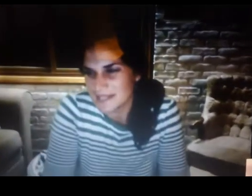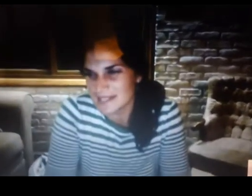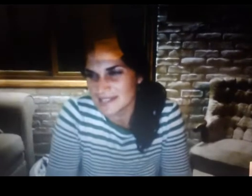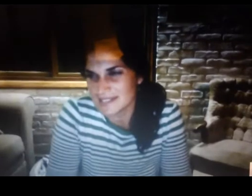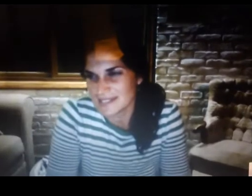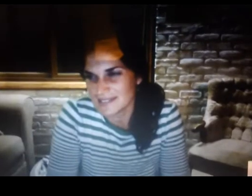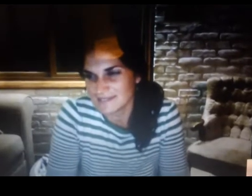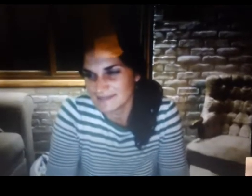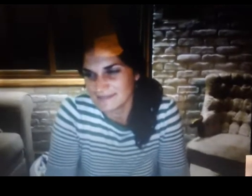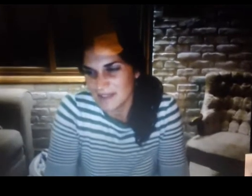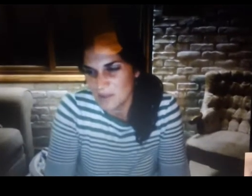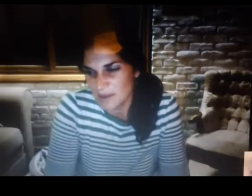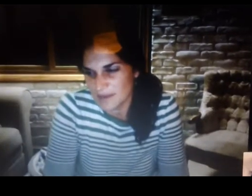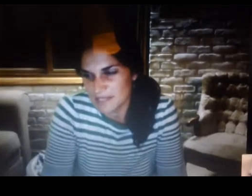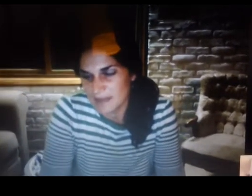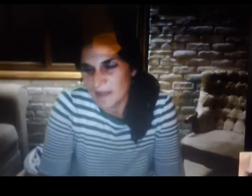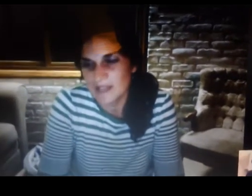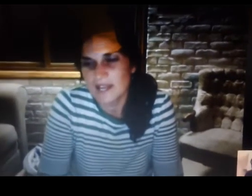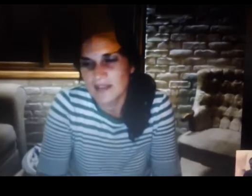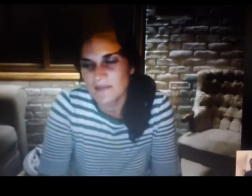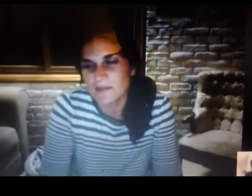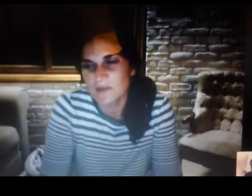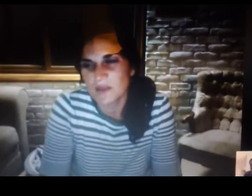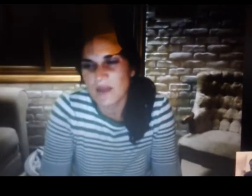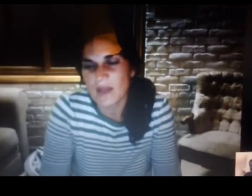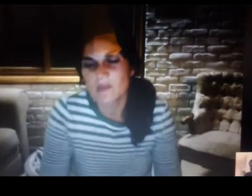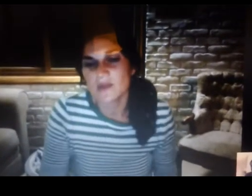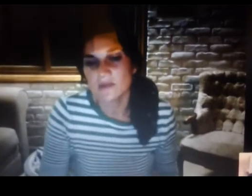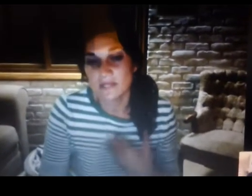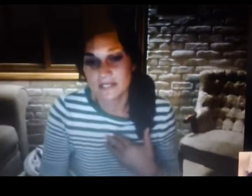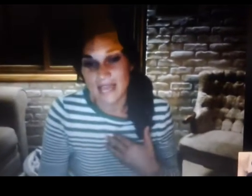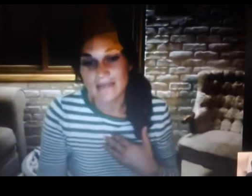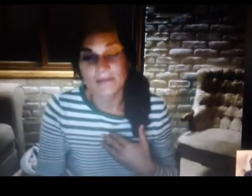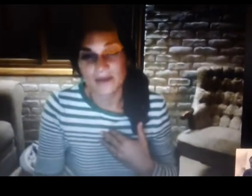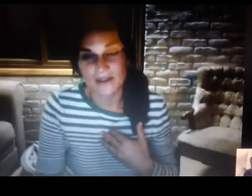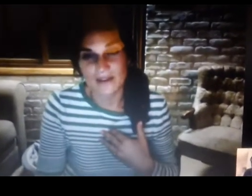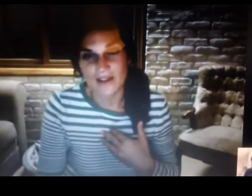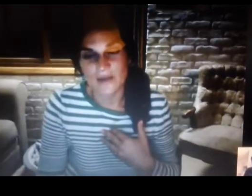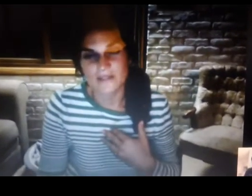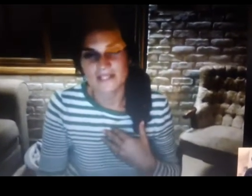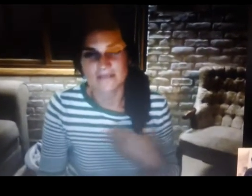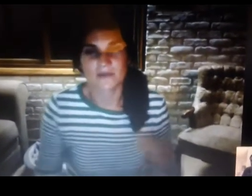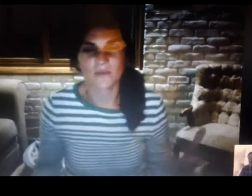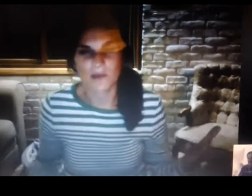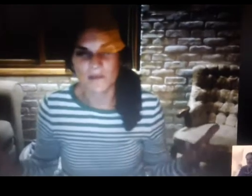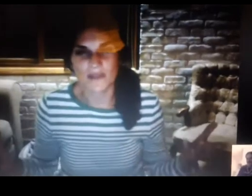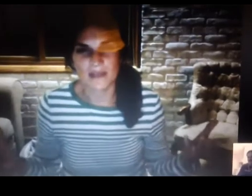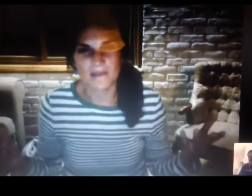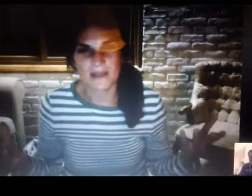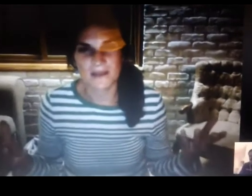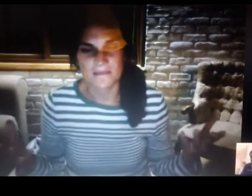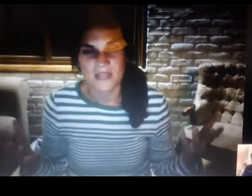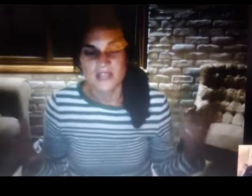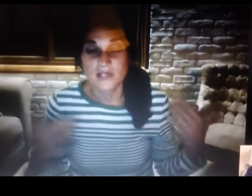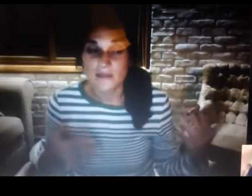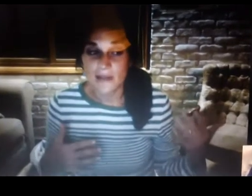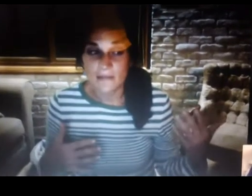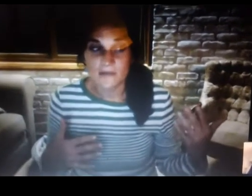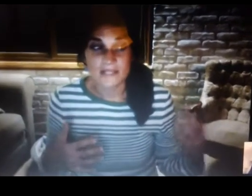and we had good time i taught everybody we are we do a sign prayer at our house as little prayers that i made up so every day before supper